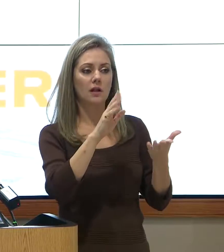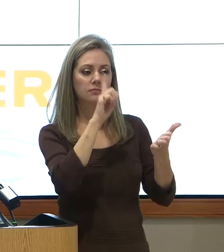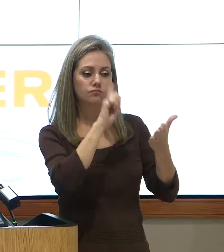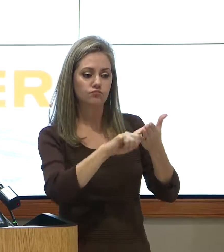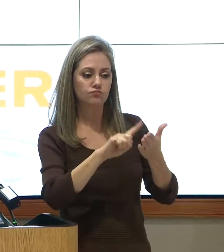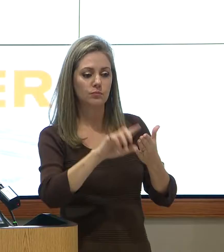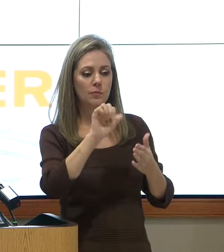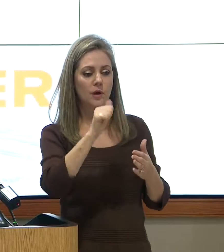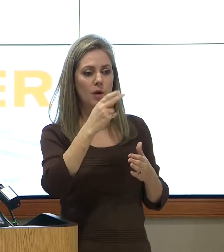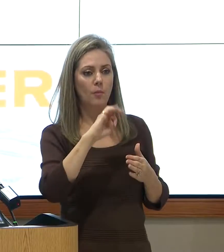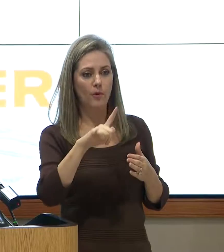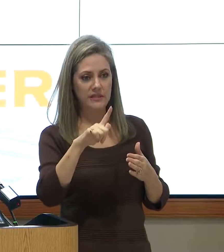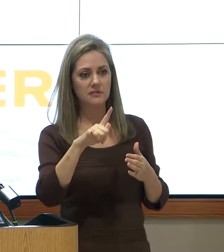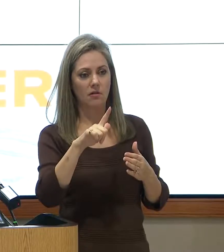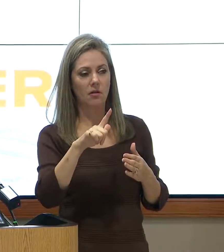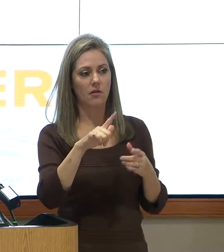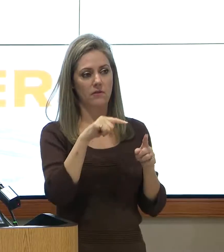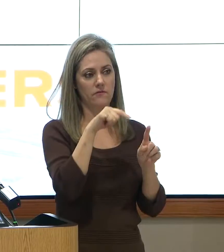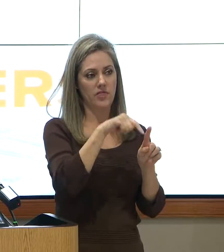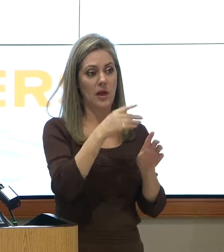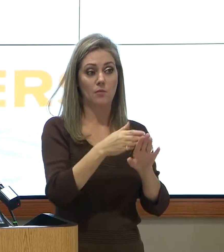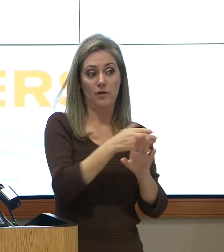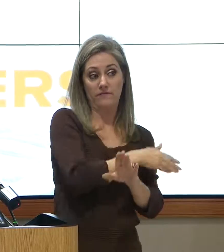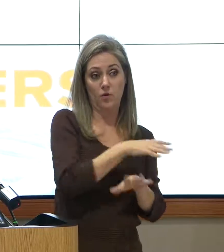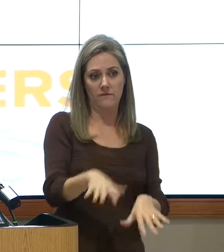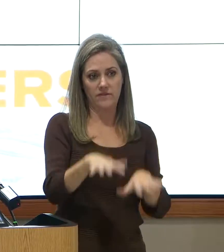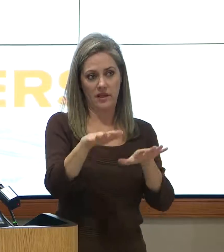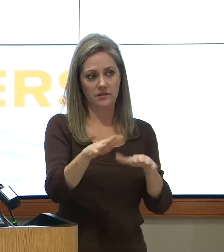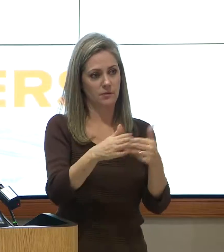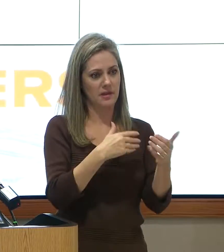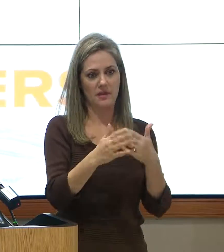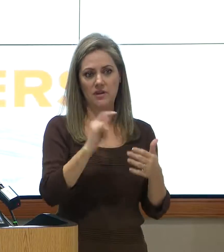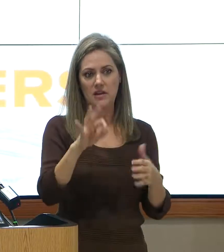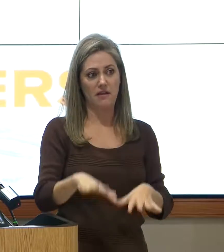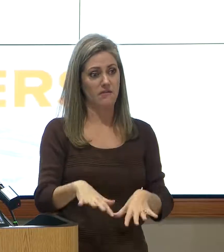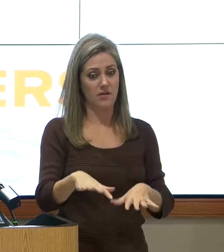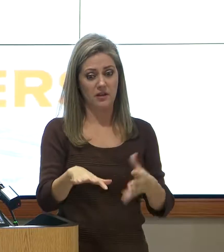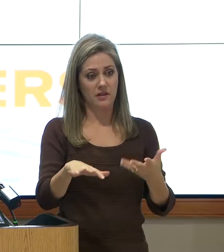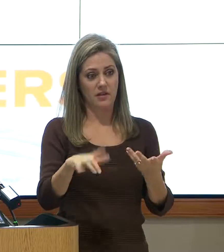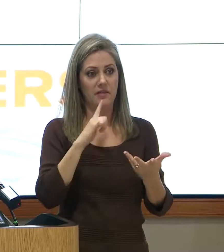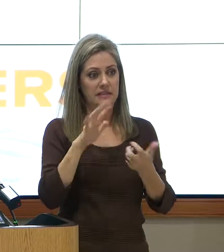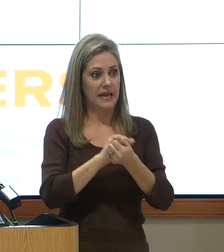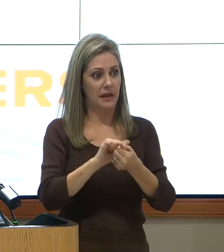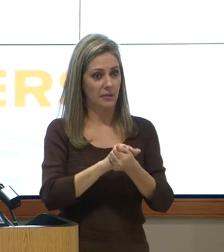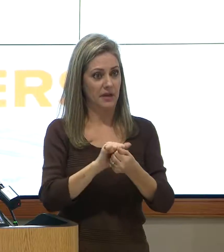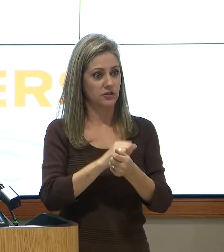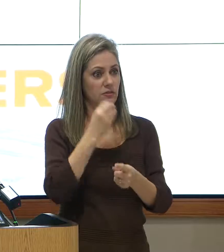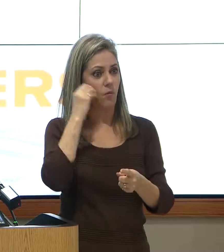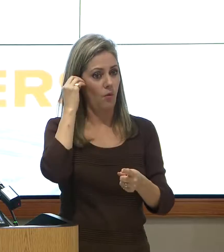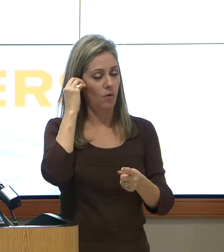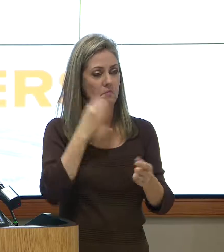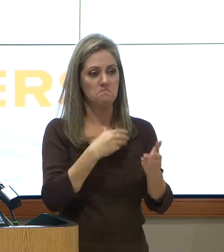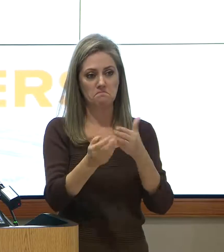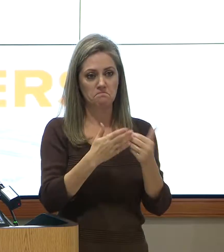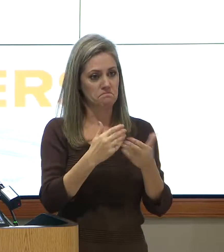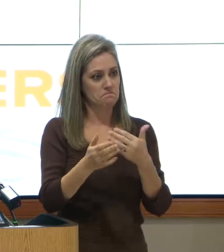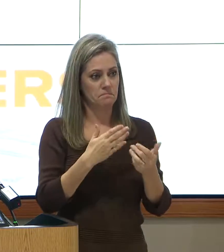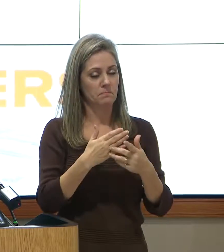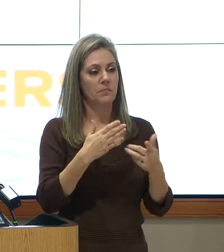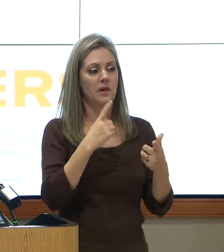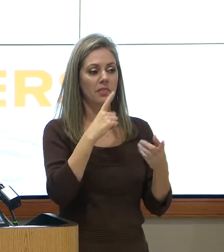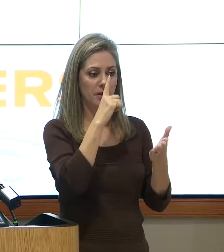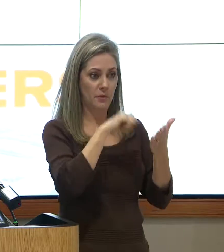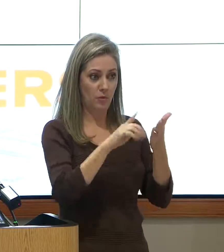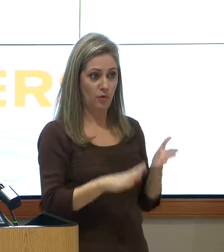done on the property with pre-flood conditions in mind. In other words, even if the flood was damaged, regardless of how much during the event, the